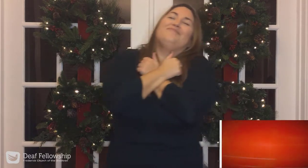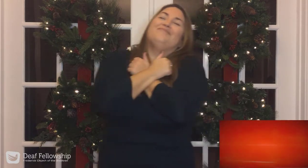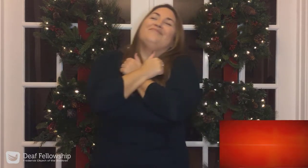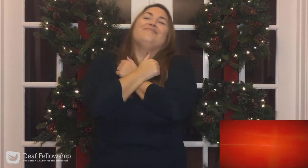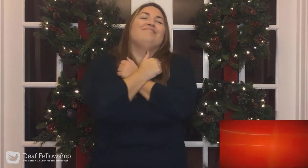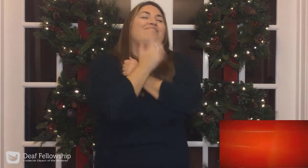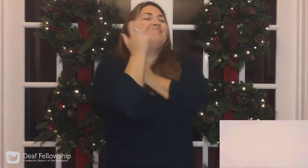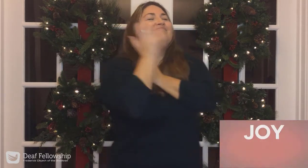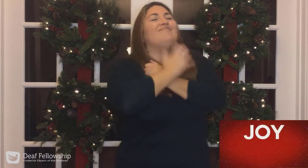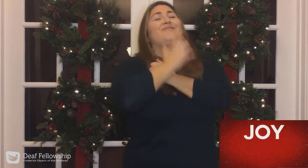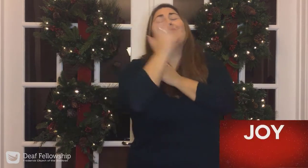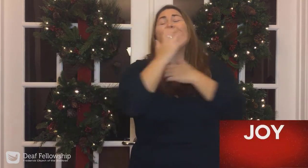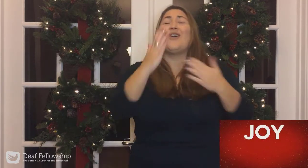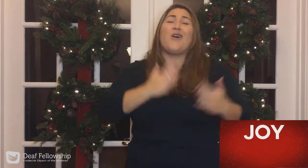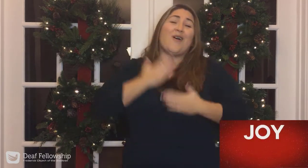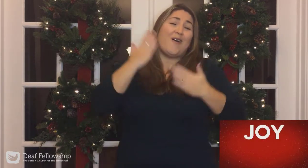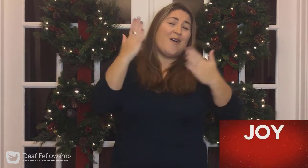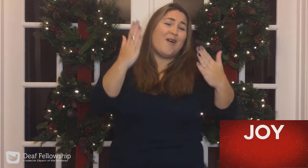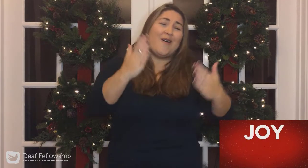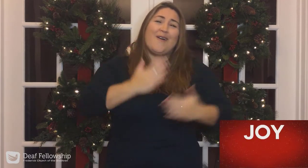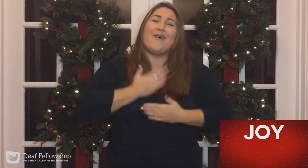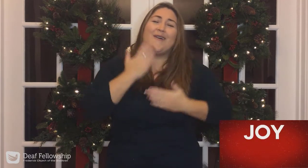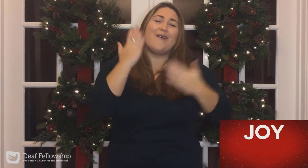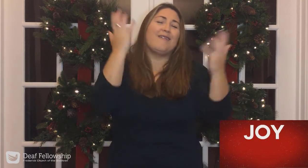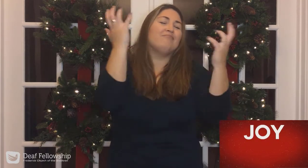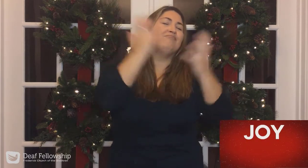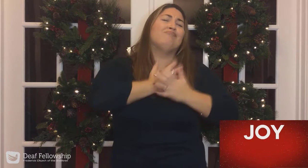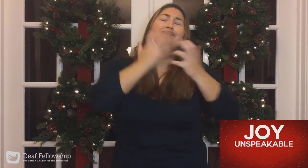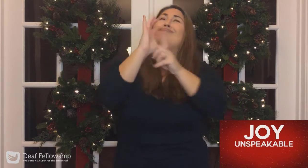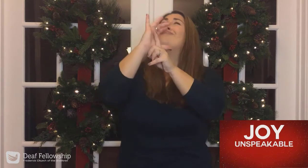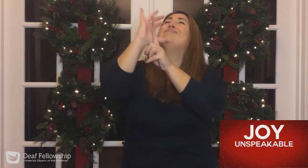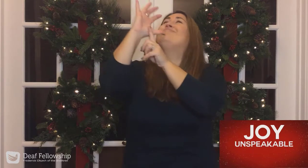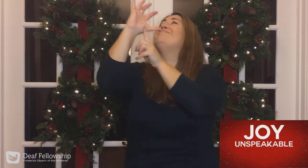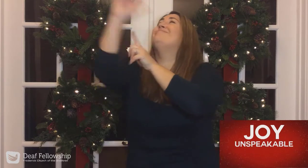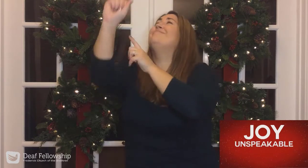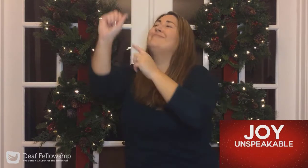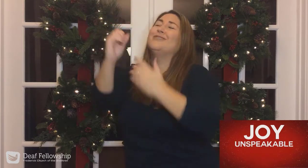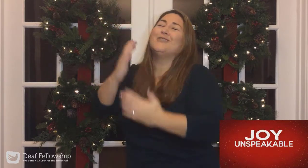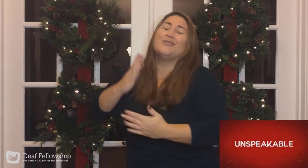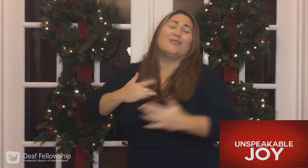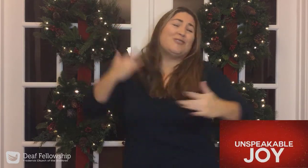And wonders, wonders